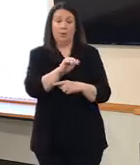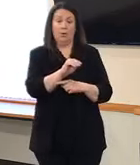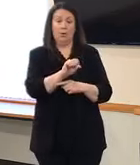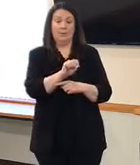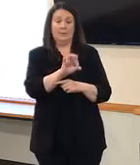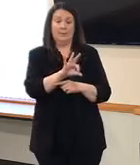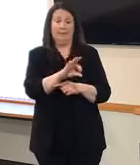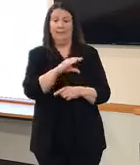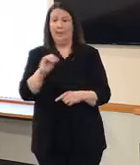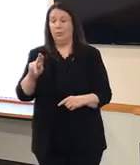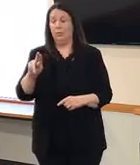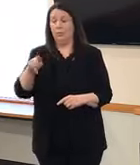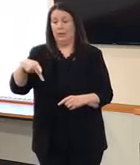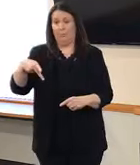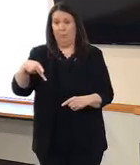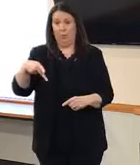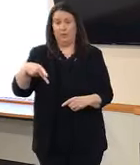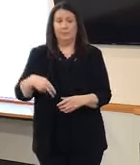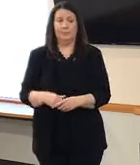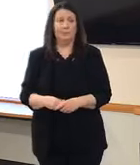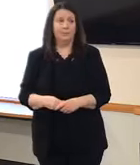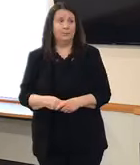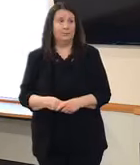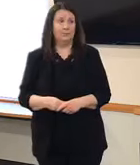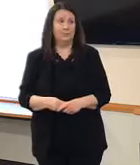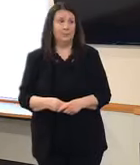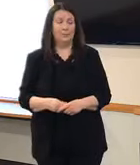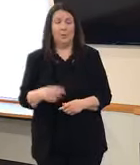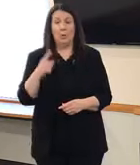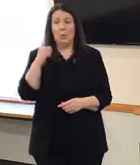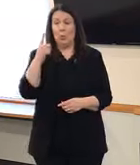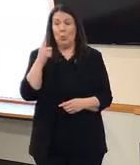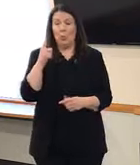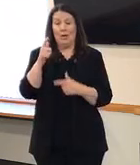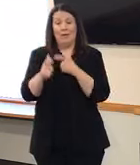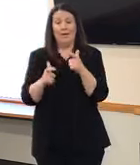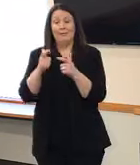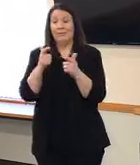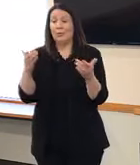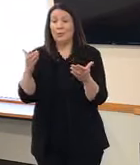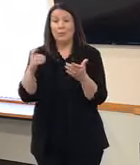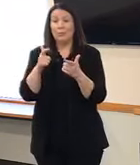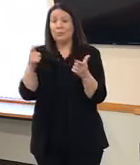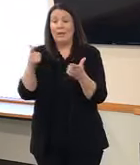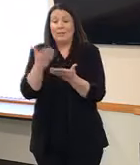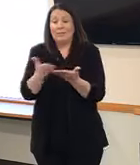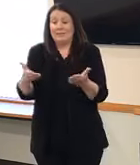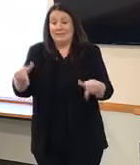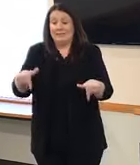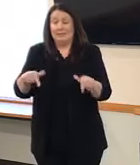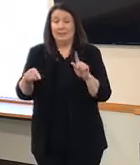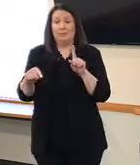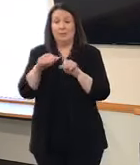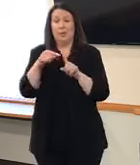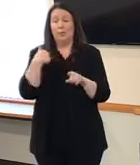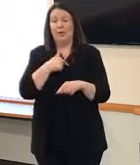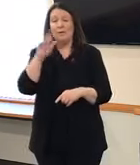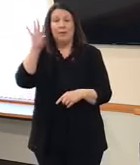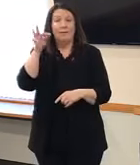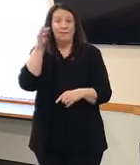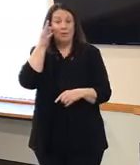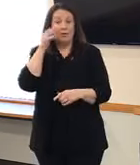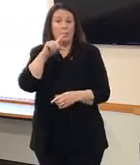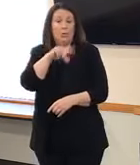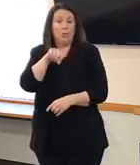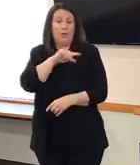Francis and UnityPoint Health. But one of the greatest things that we have in a community is that we have a very strong federally qualified health